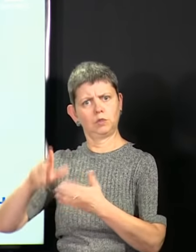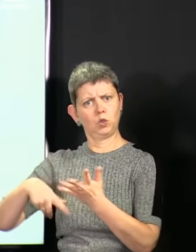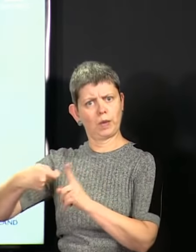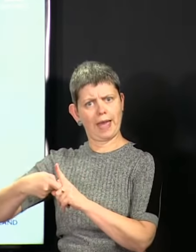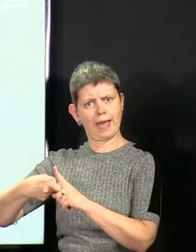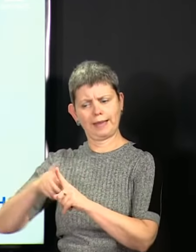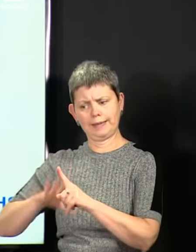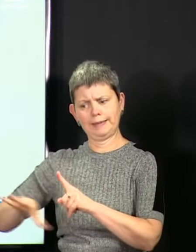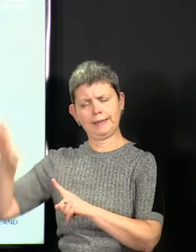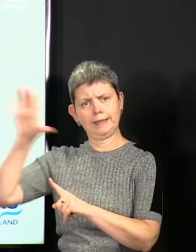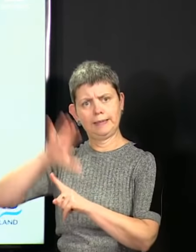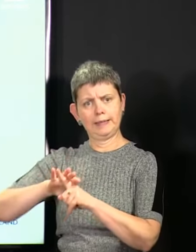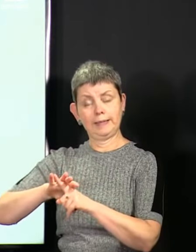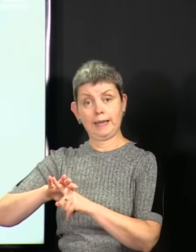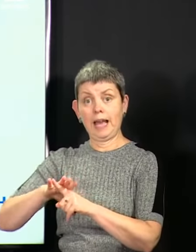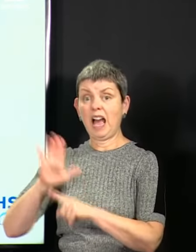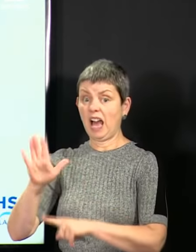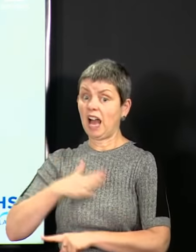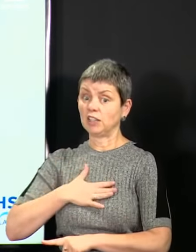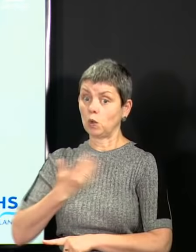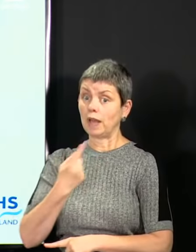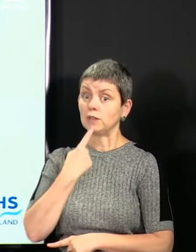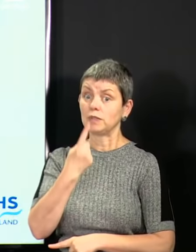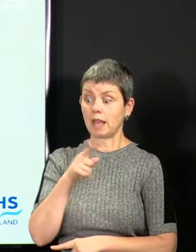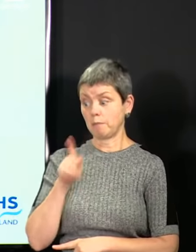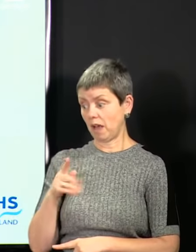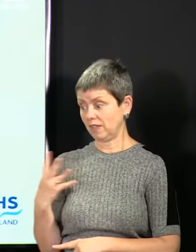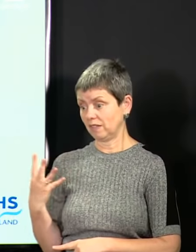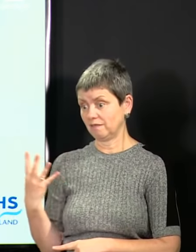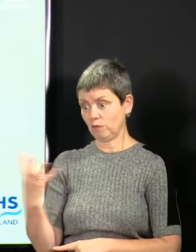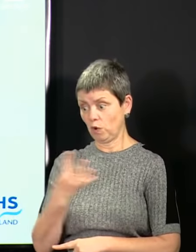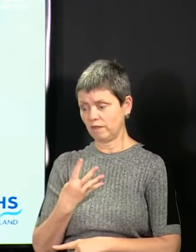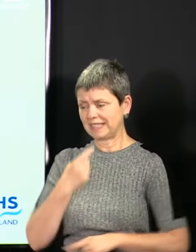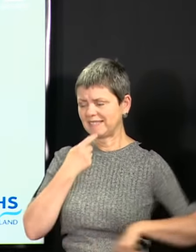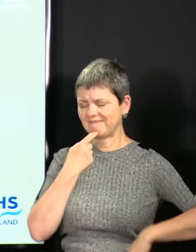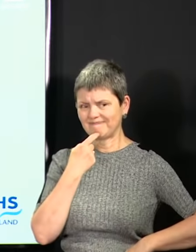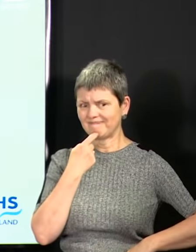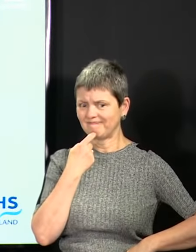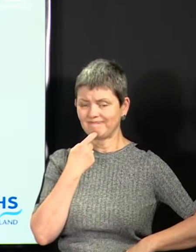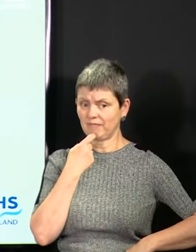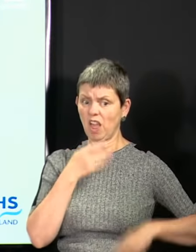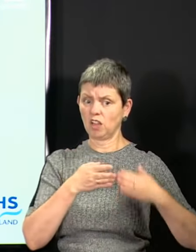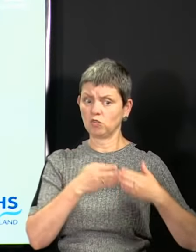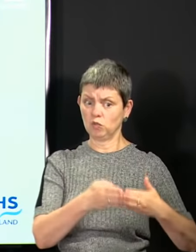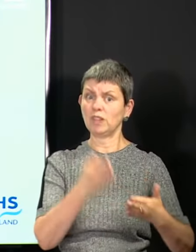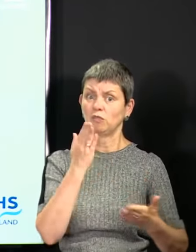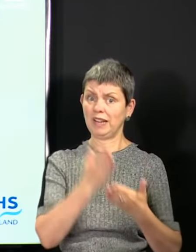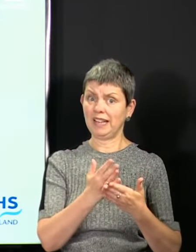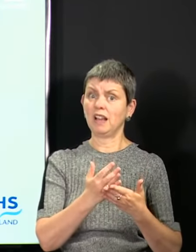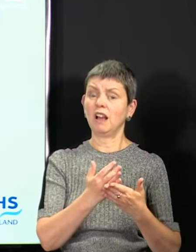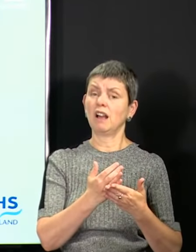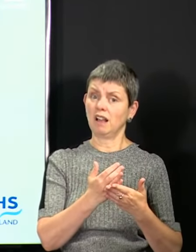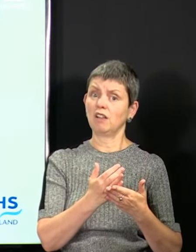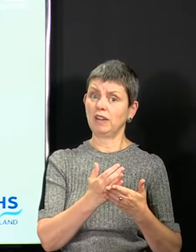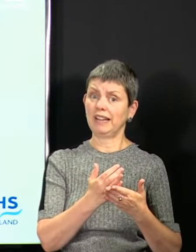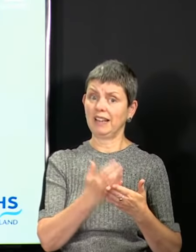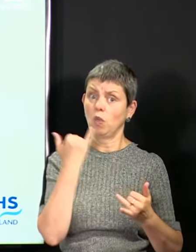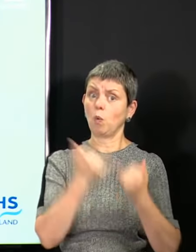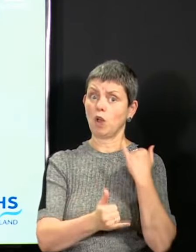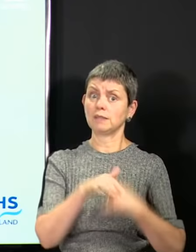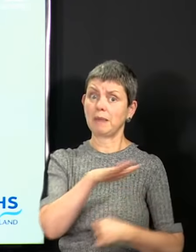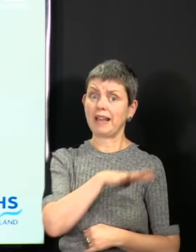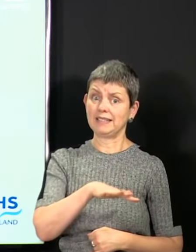like saying this to the cruise industry, but we, between us, couldn't really think of anywhere worse and anywhere better for the virus.